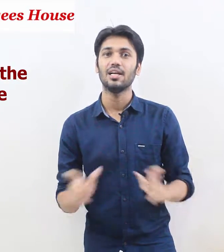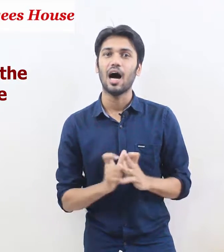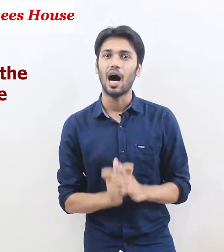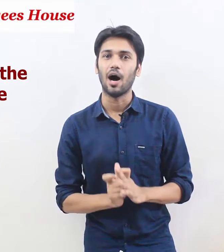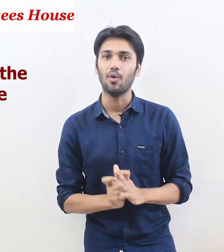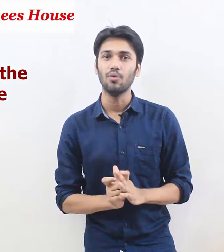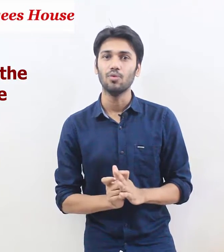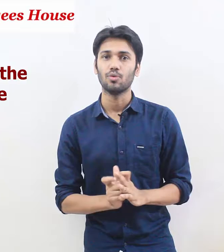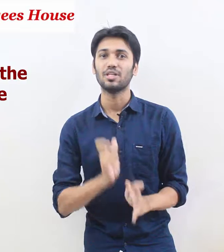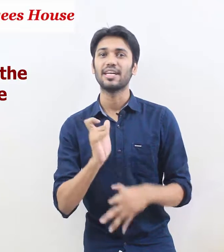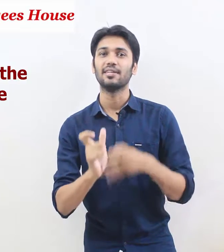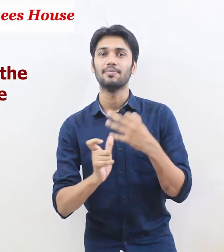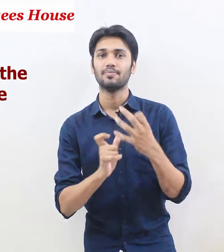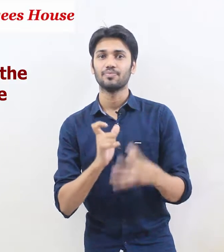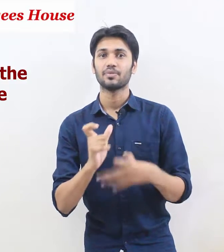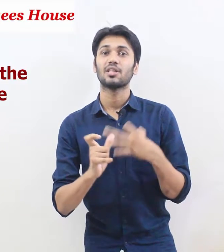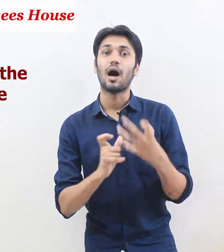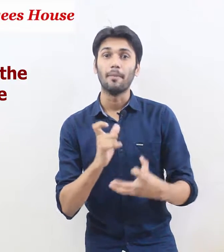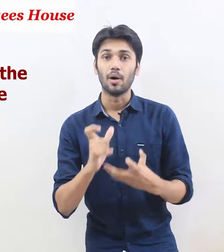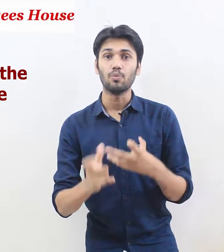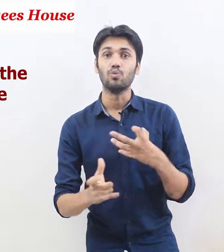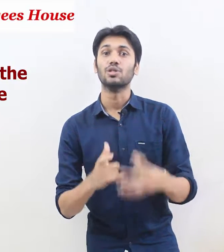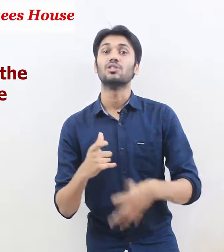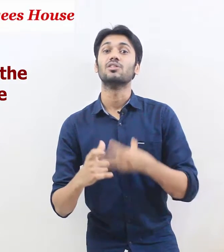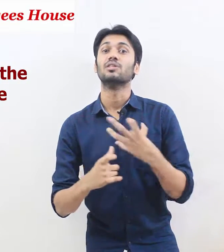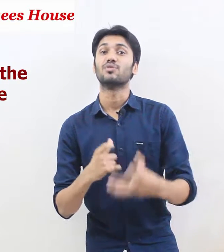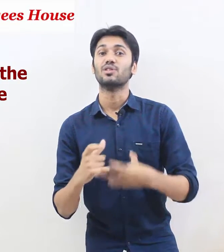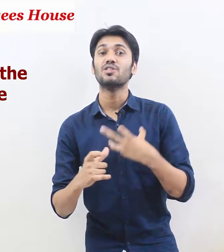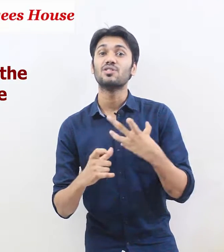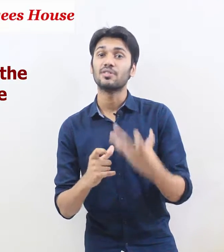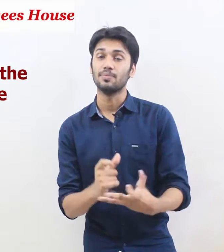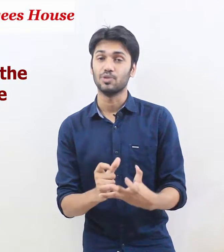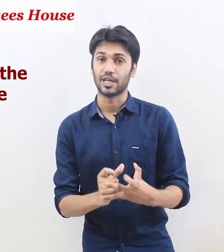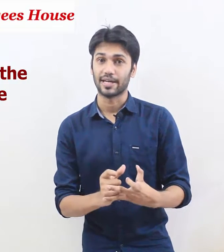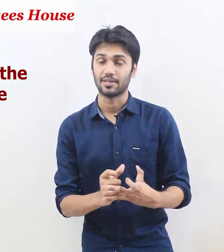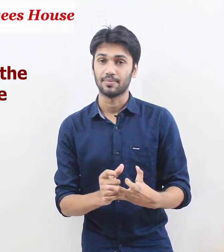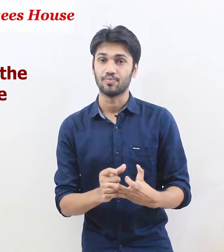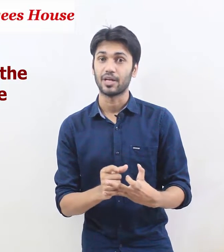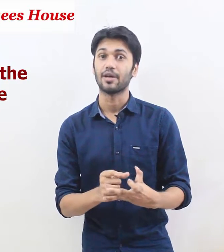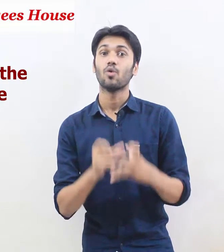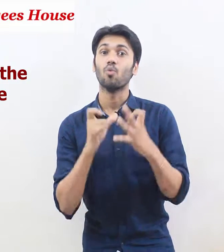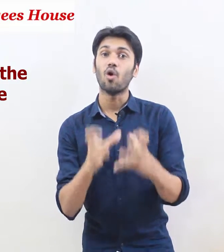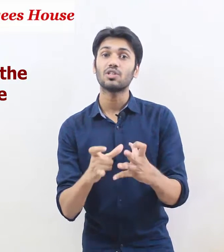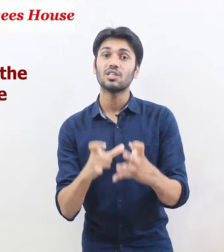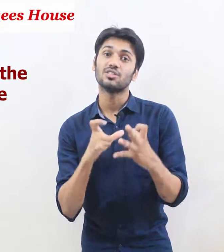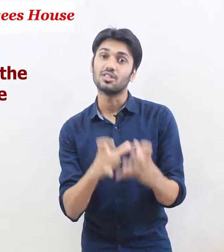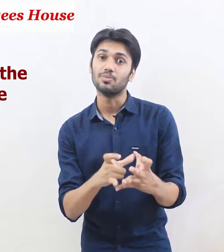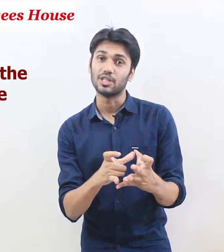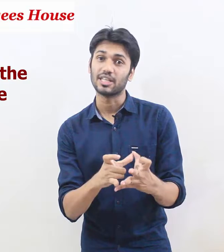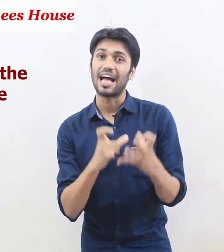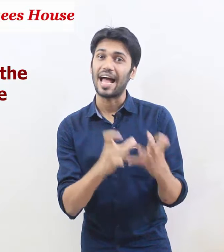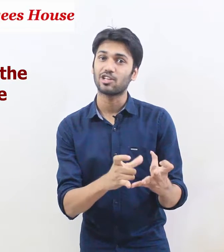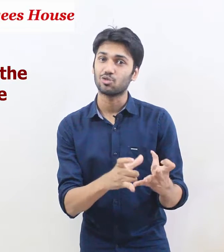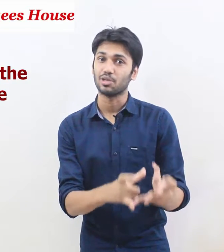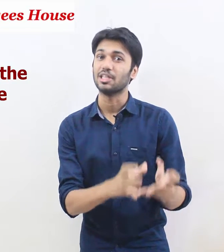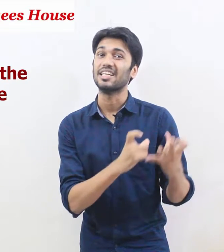how we can come up with different subject and what subject actually